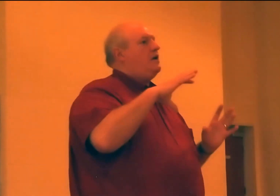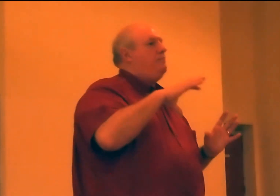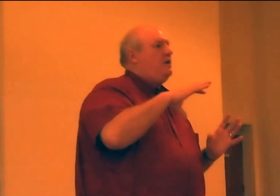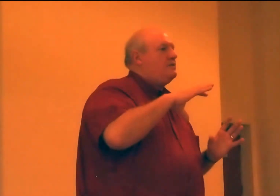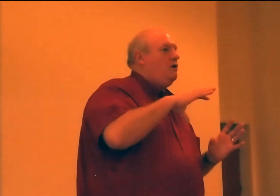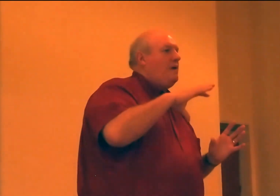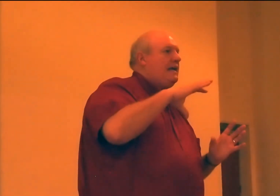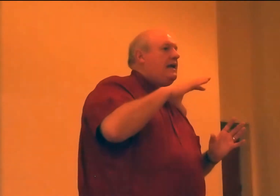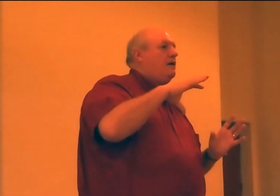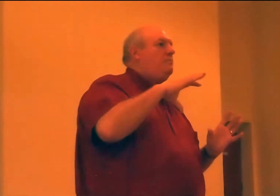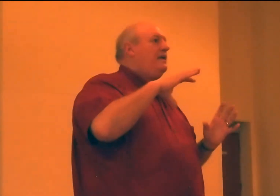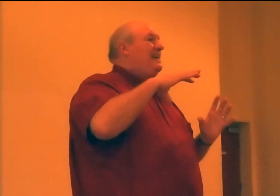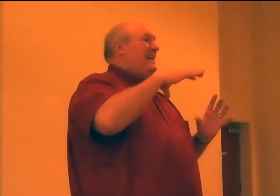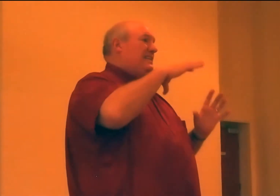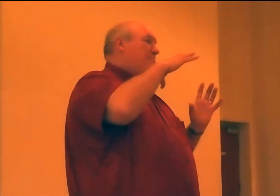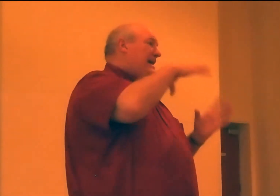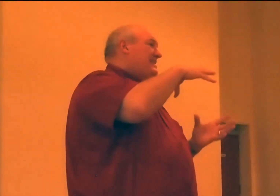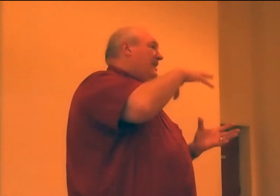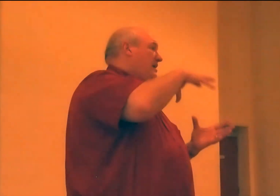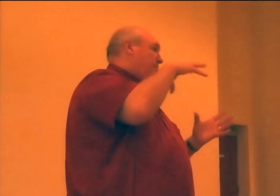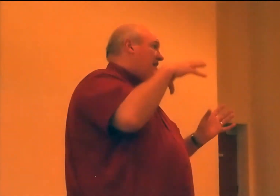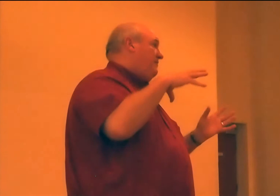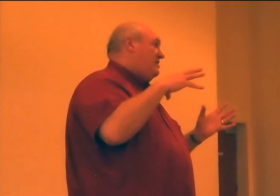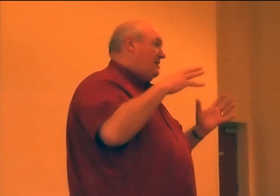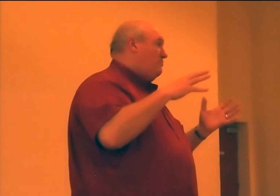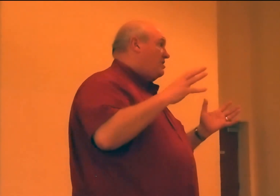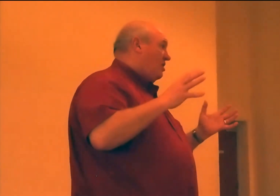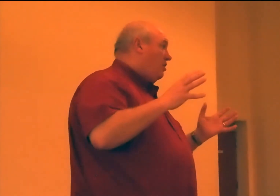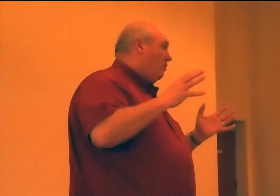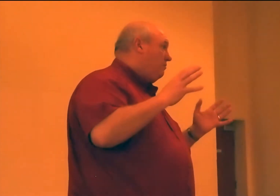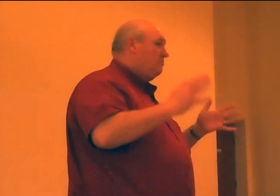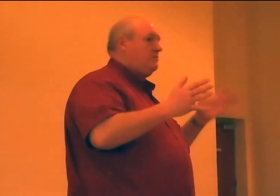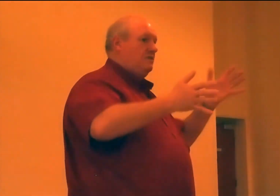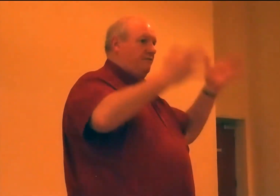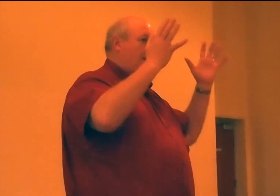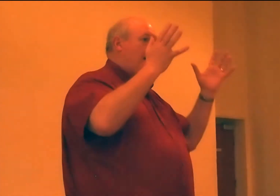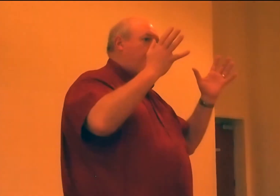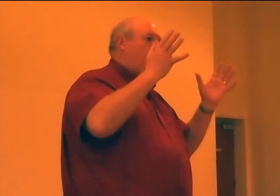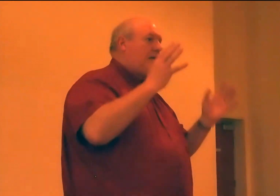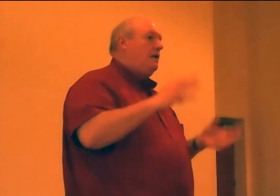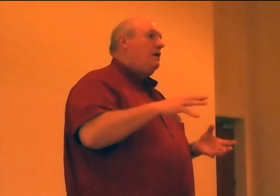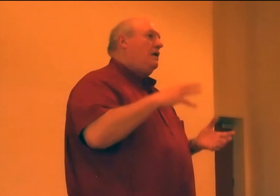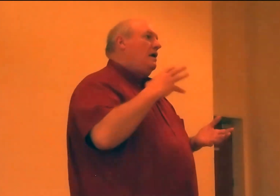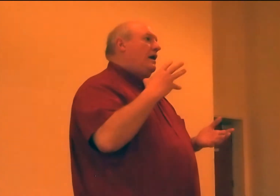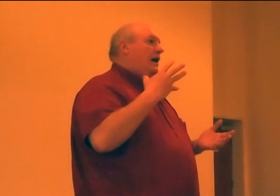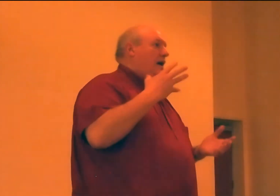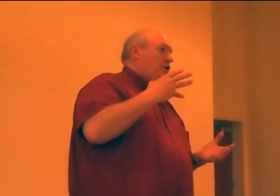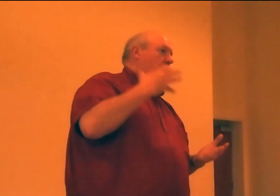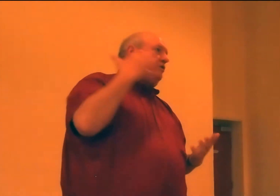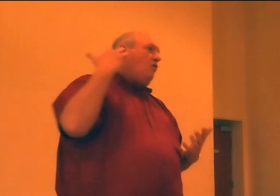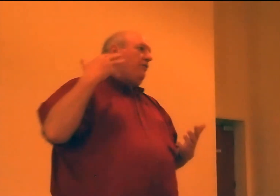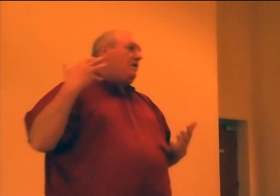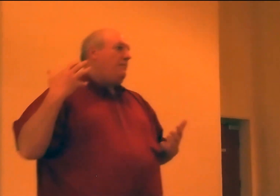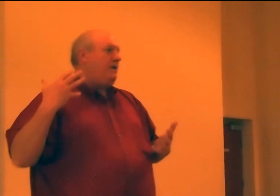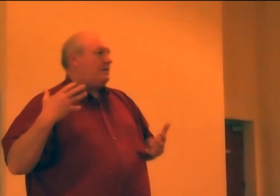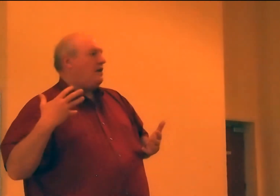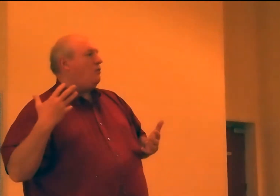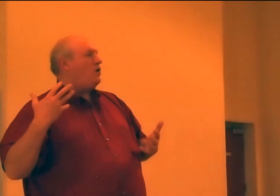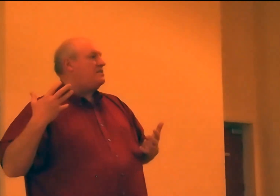companies that are making them. It's basically a PVC material, just a flat plate. You call the company, tell them what